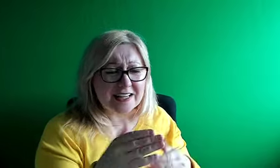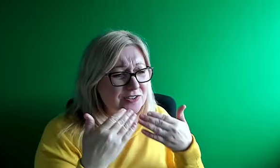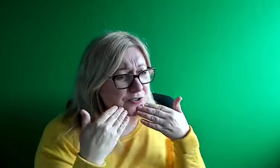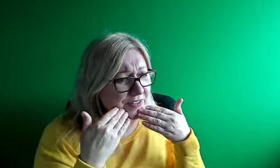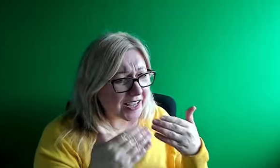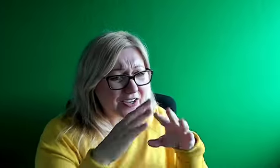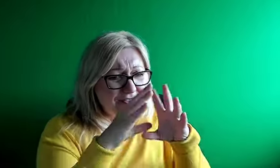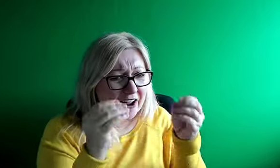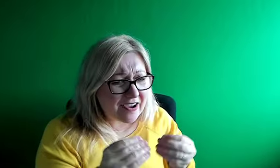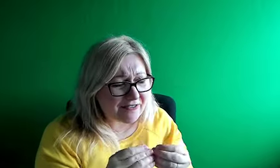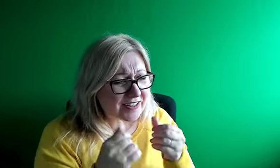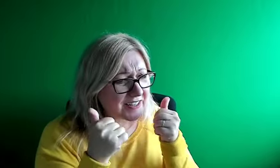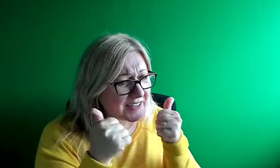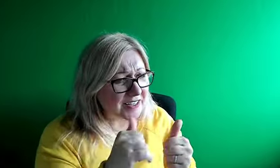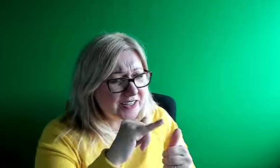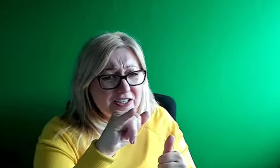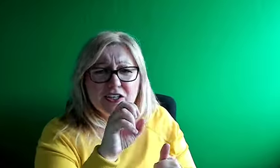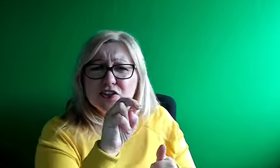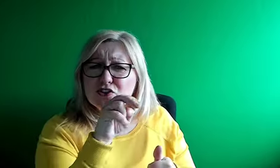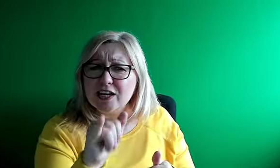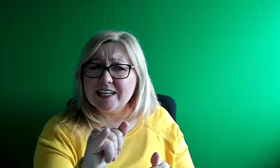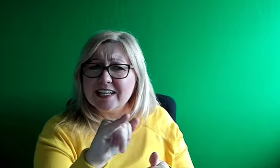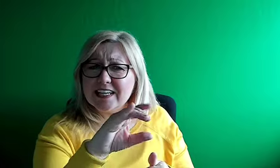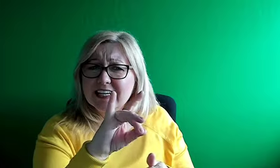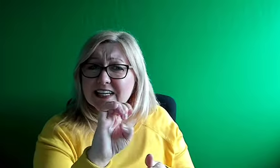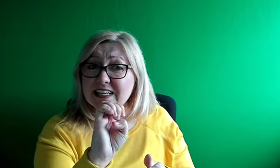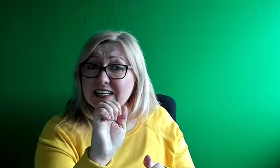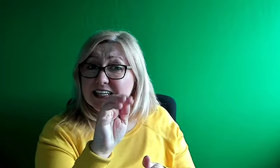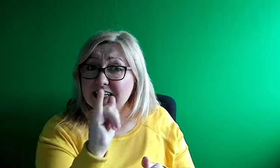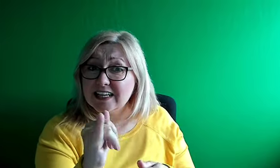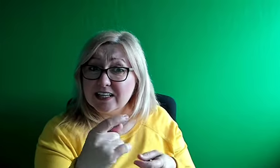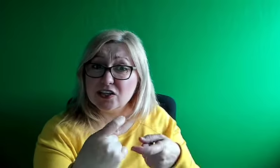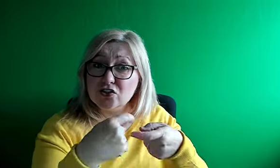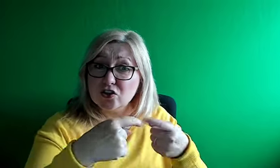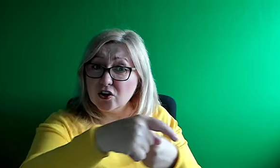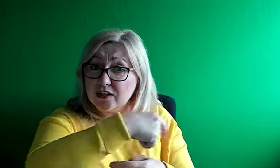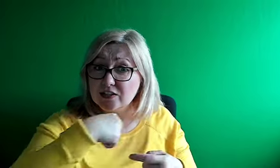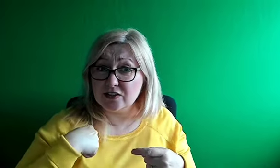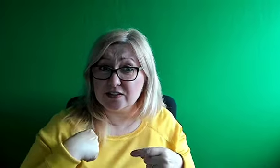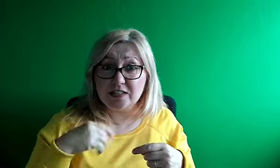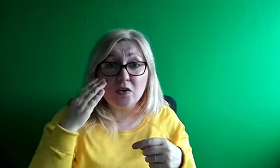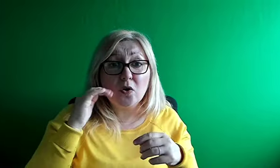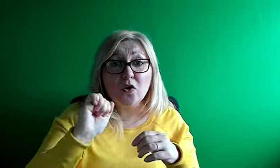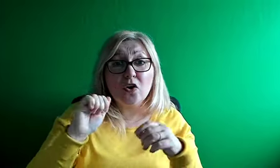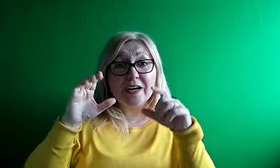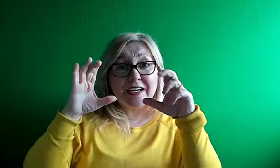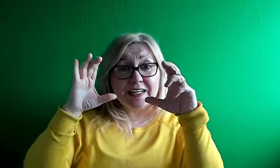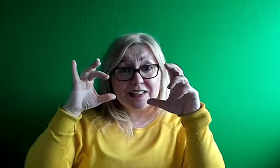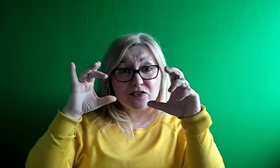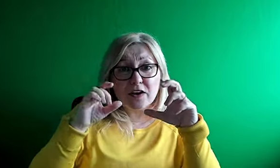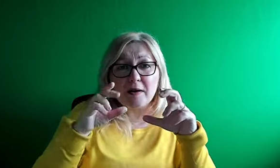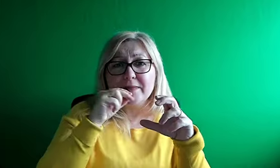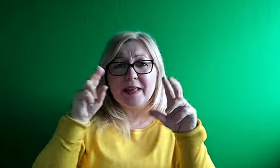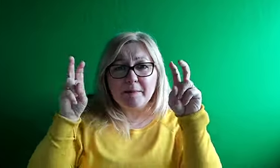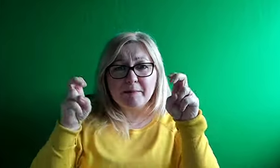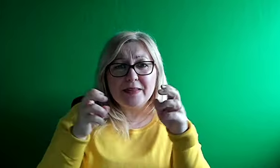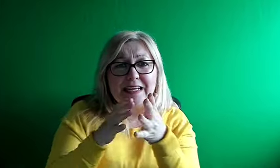thank you very much, Jenny Healy, joining us, and as she said, her Instagram, for sure, is called, sign with Jenny, and that'll be a,